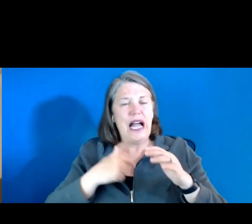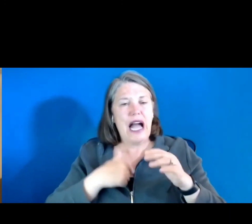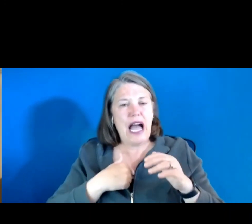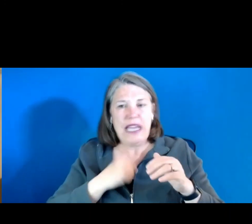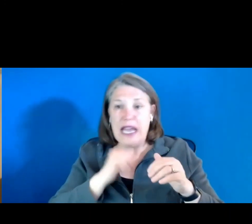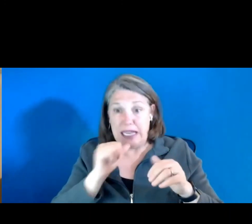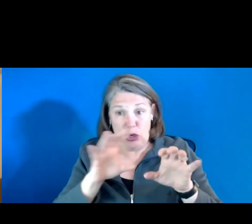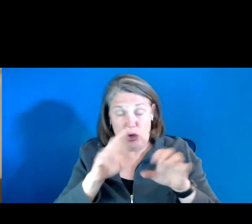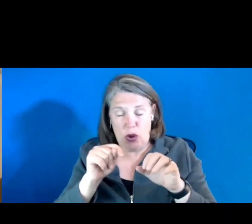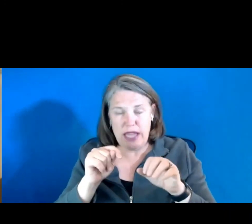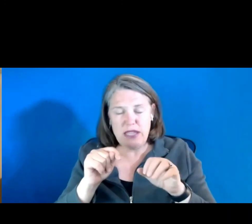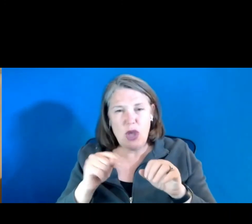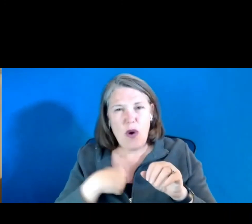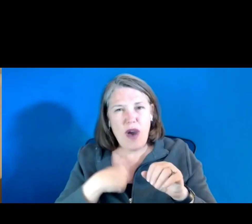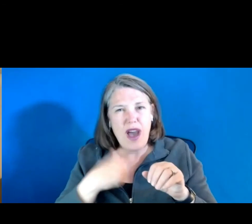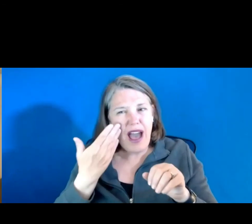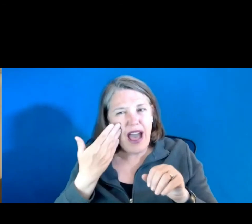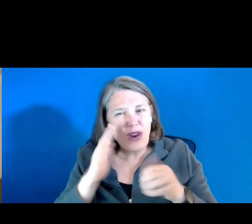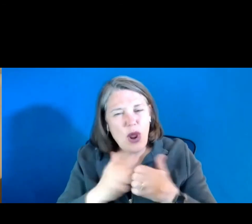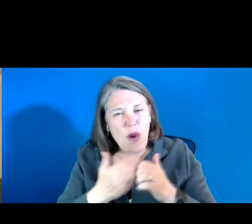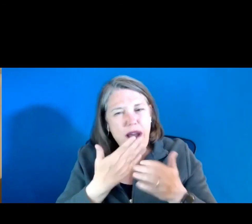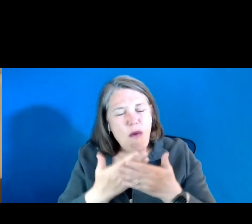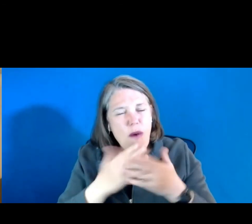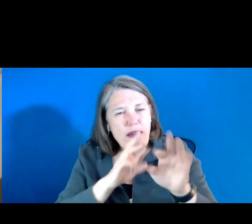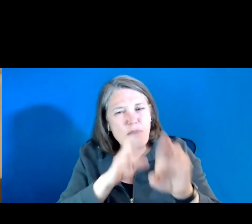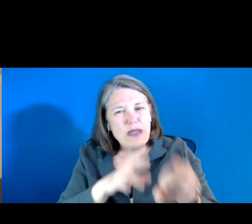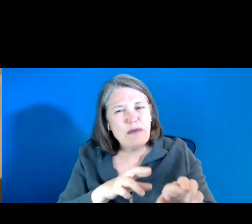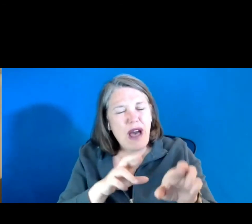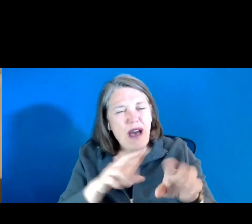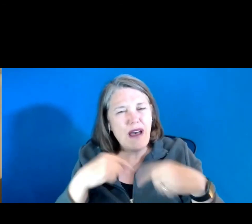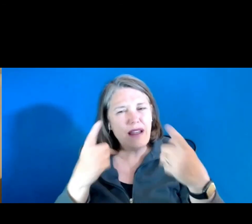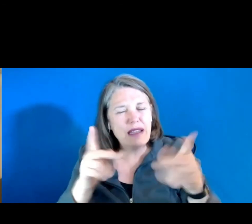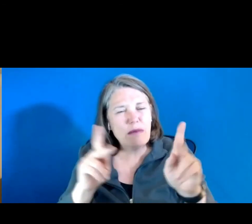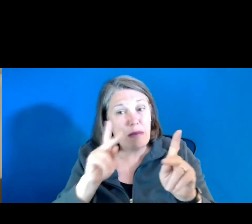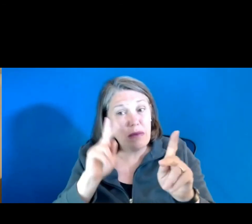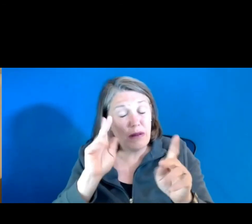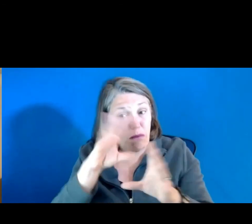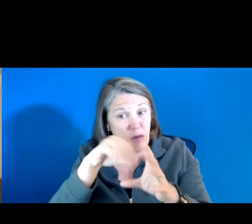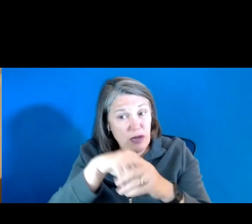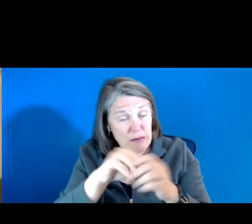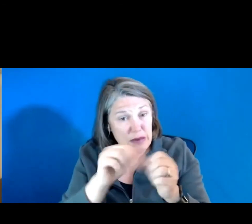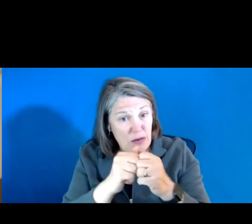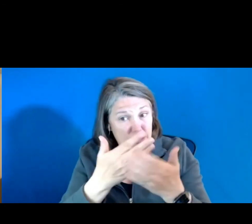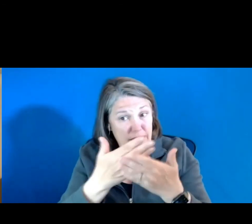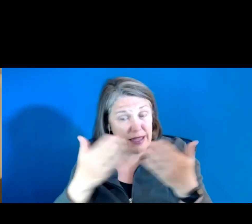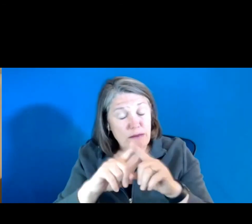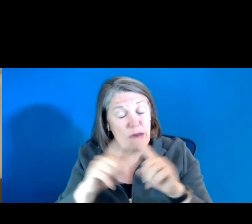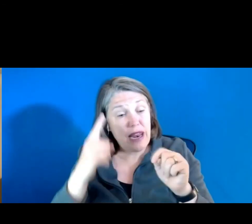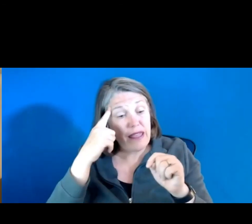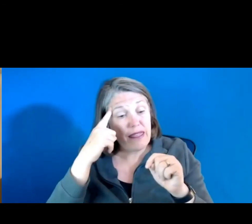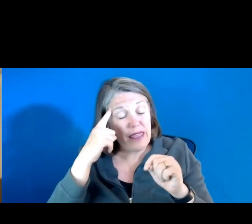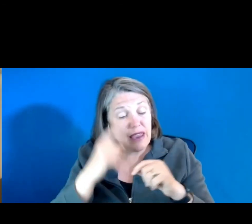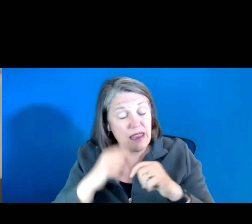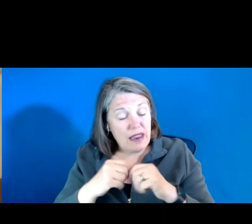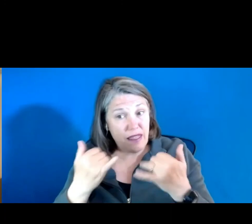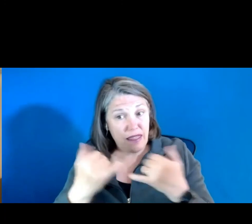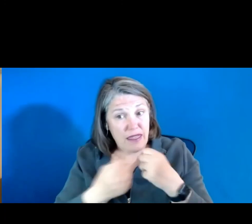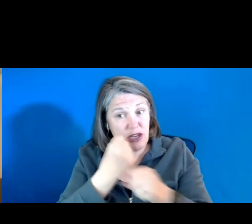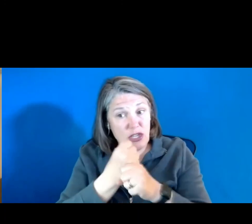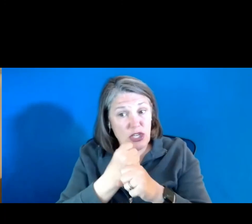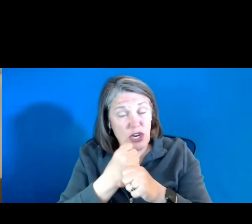how, um, well the response has been as far as, um, people participating in, in the stuff, but I think, um, this year